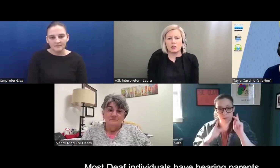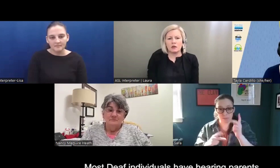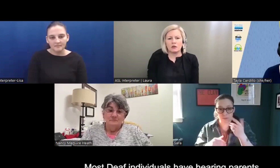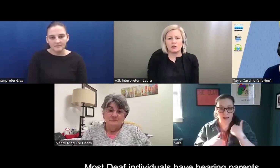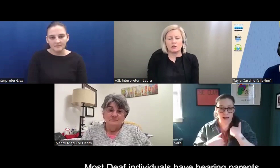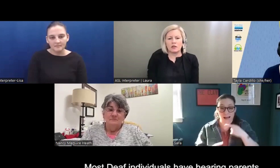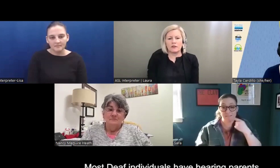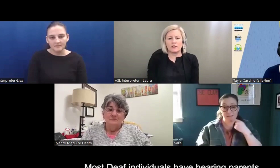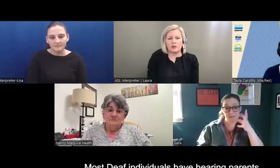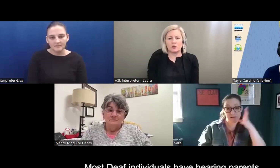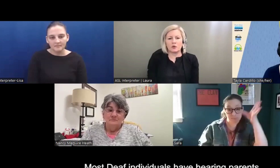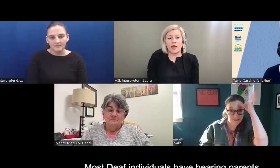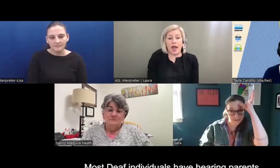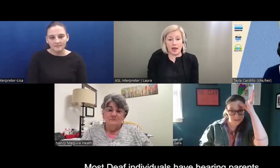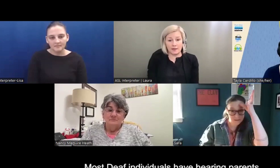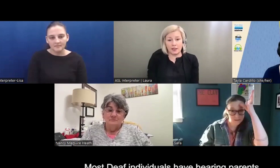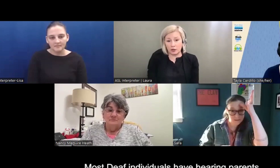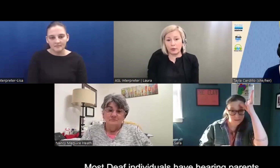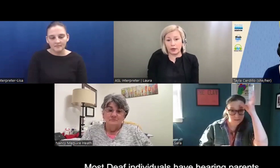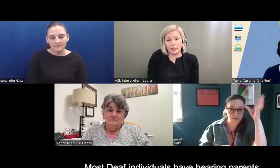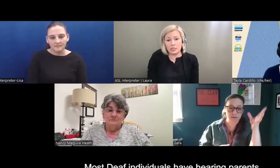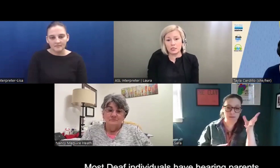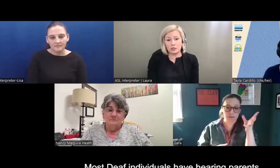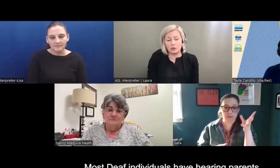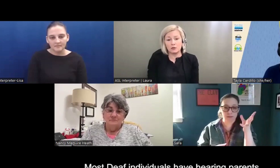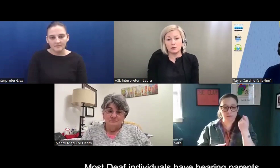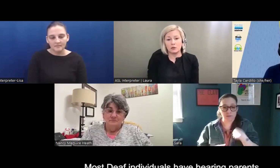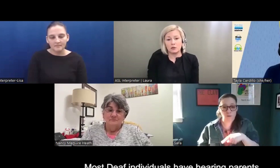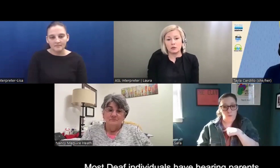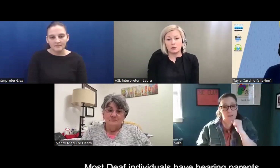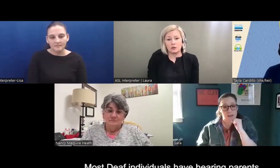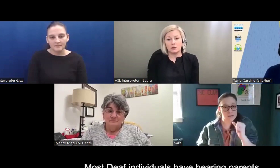Most deaf individuals have hearing parents.